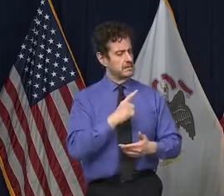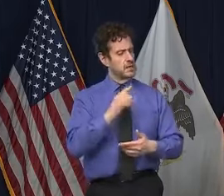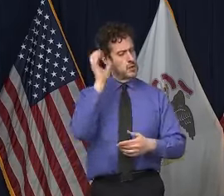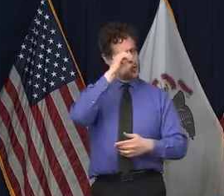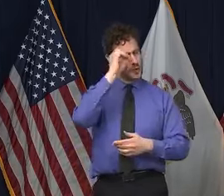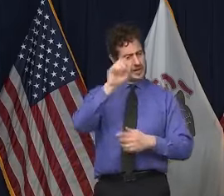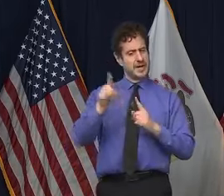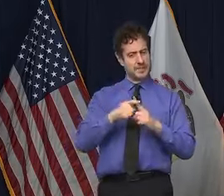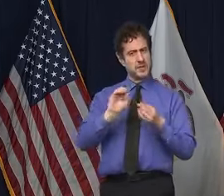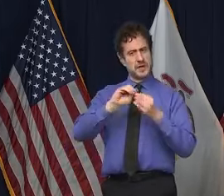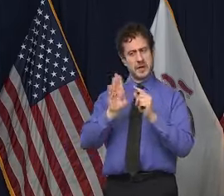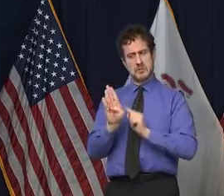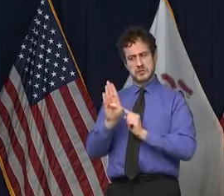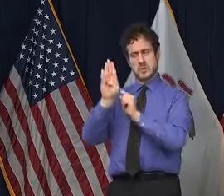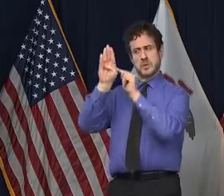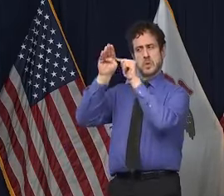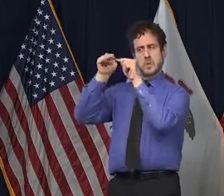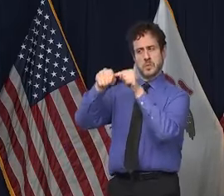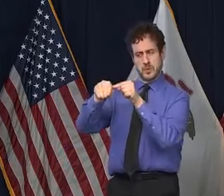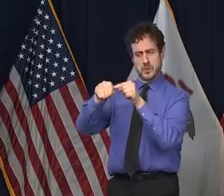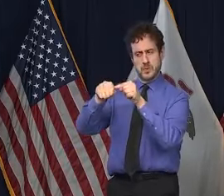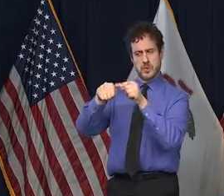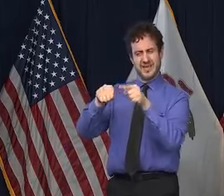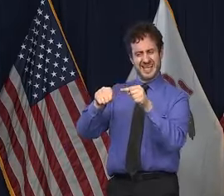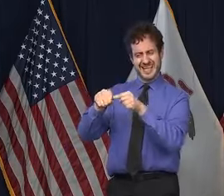these anomalies or do you believe they're a positive trend?